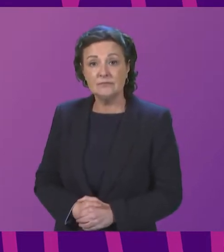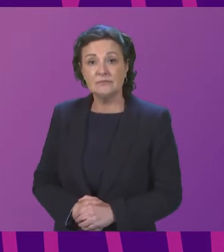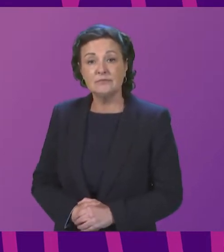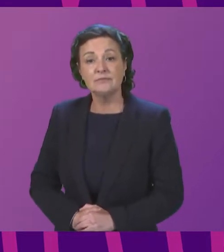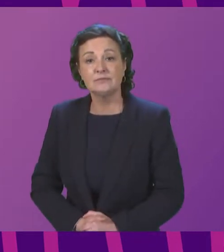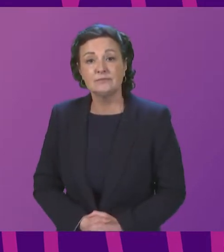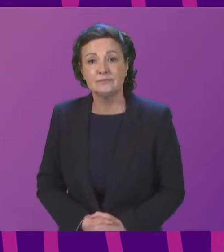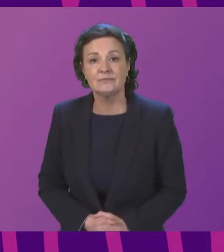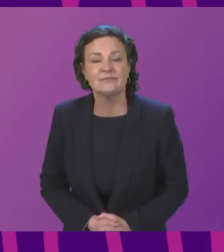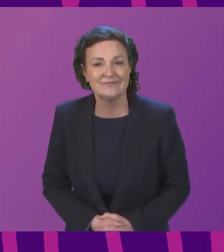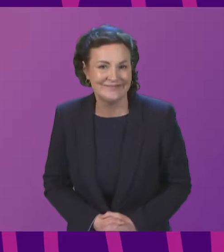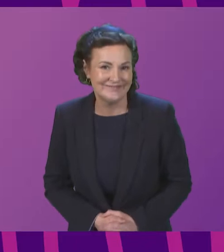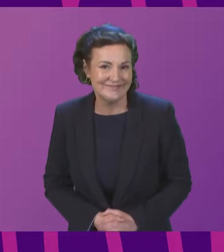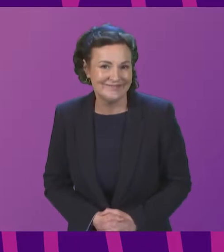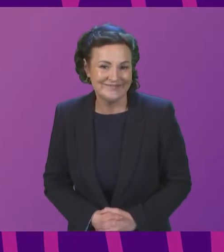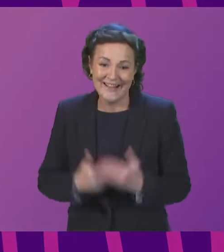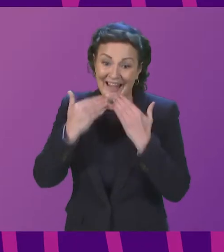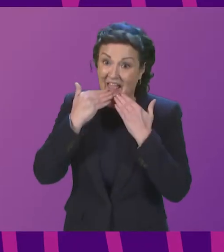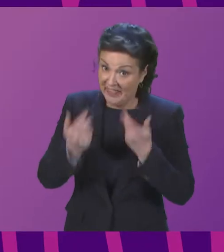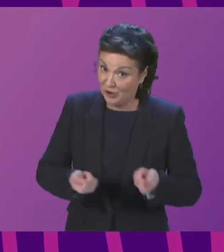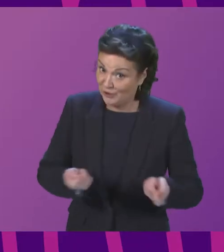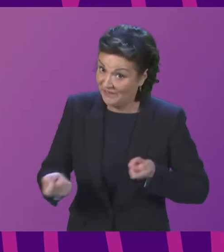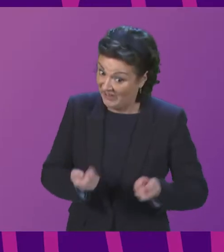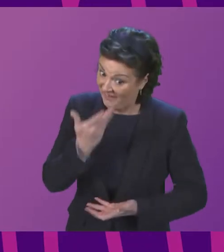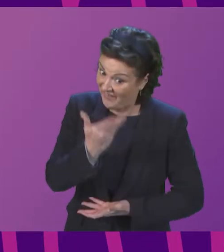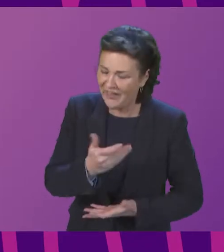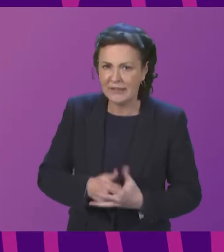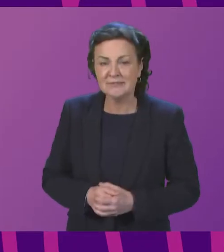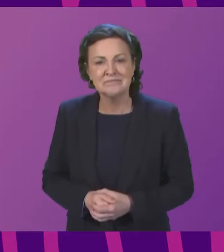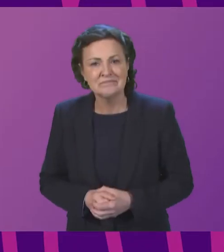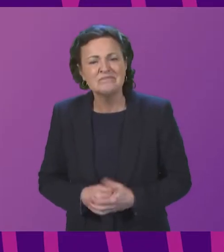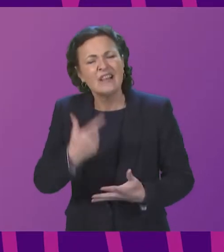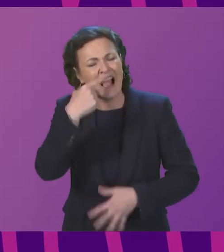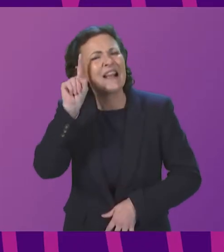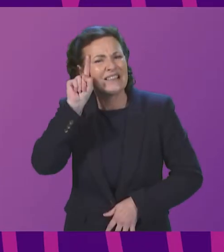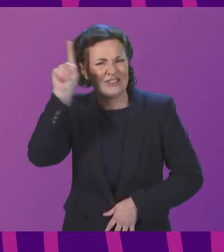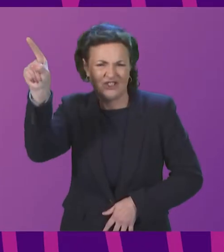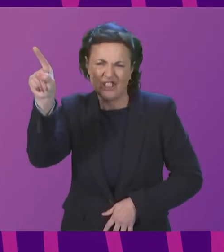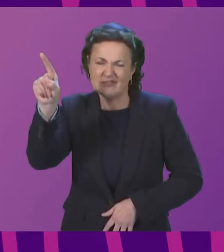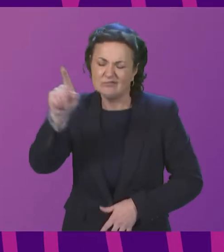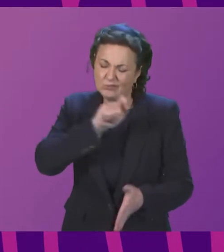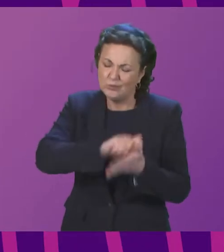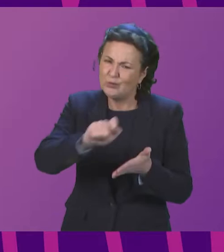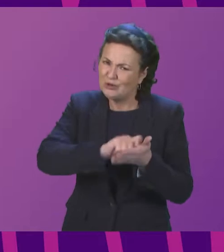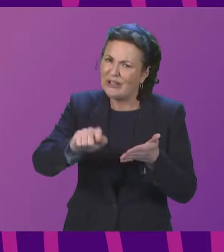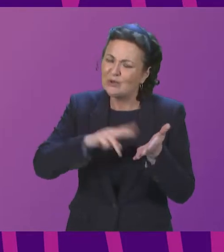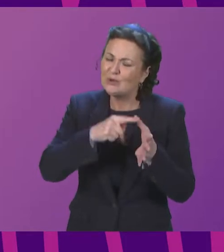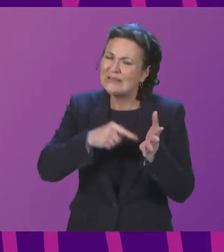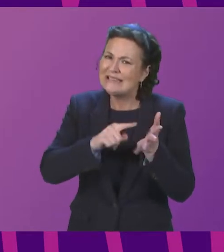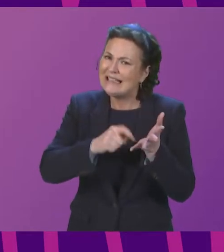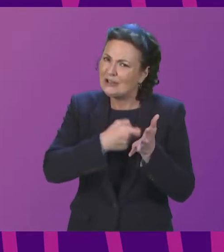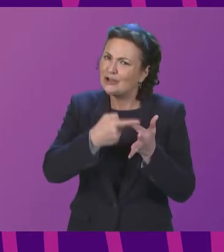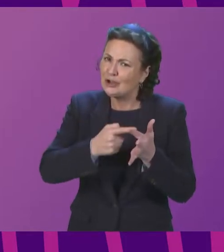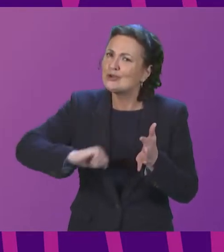i david tords thank you could be there for that um can i suggest that we write to nature scott to ask whether it routinely provides